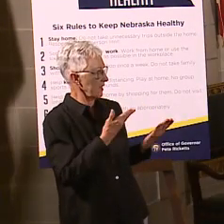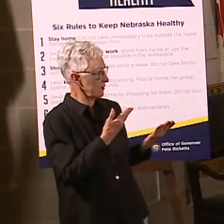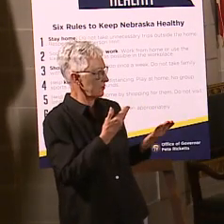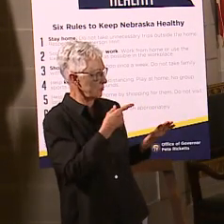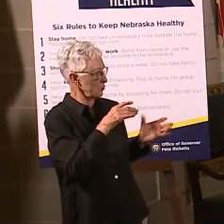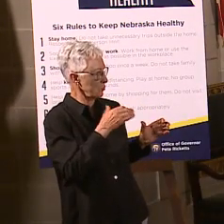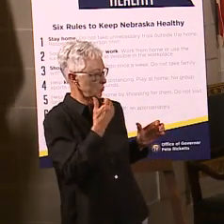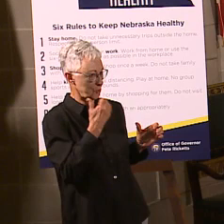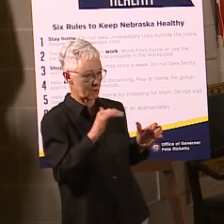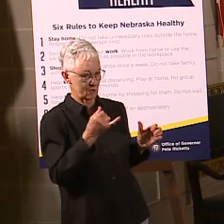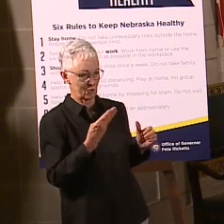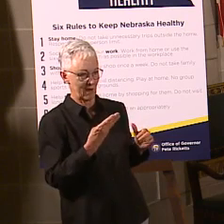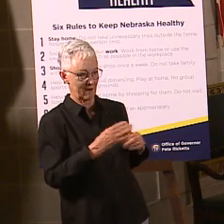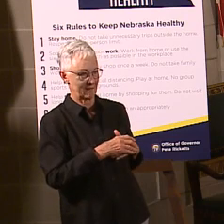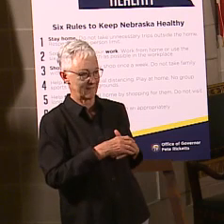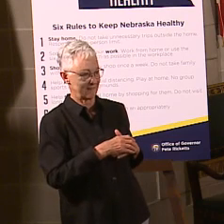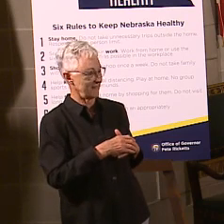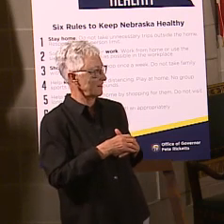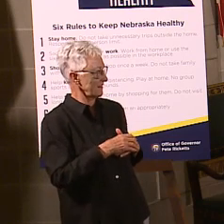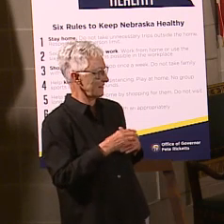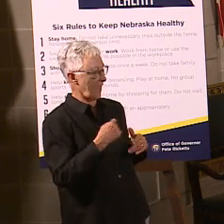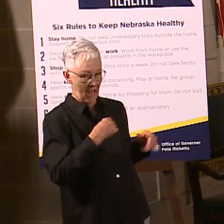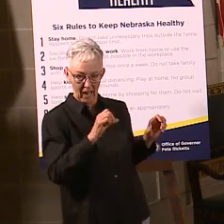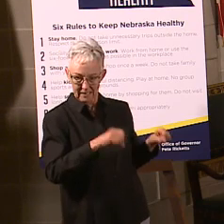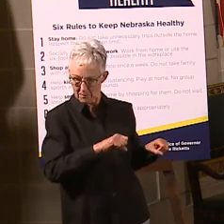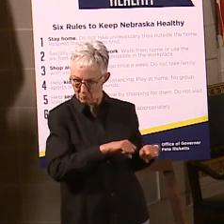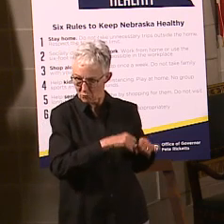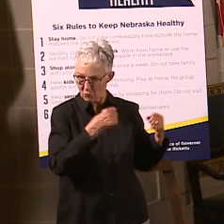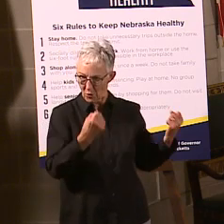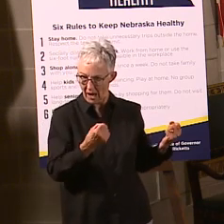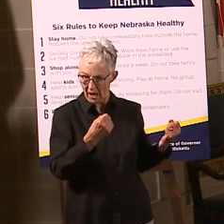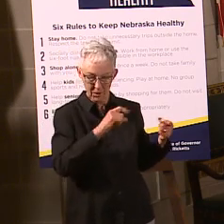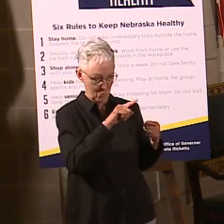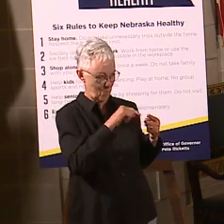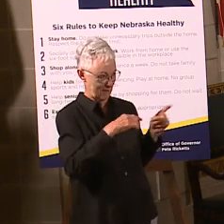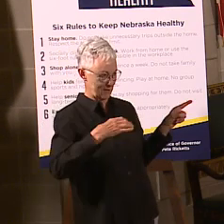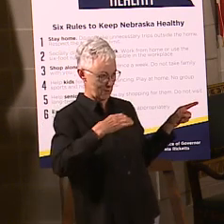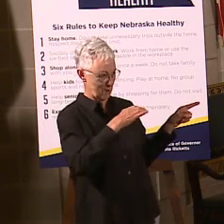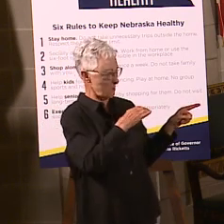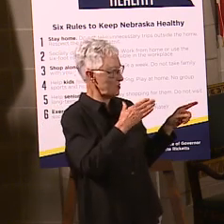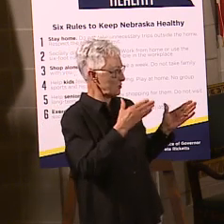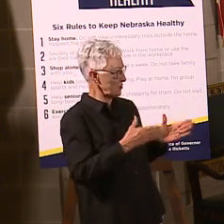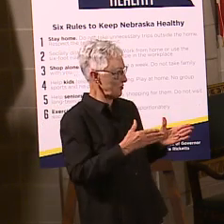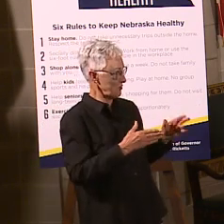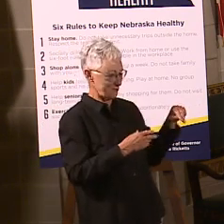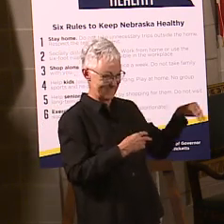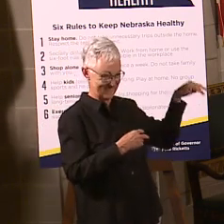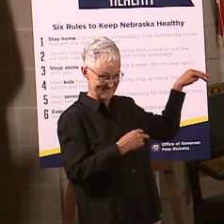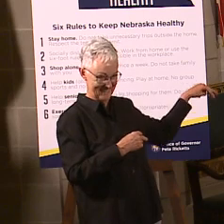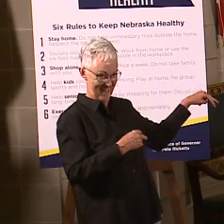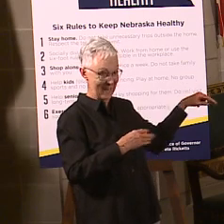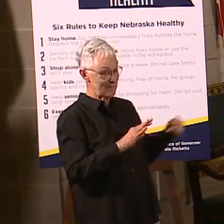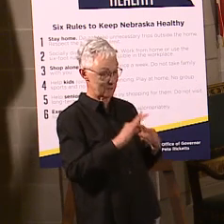You're doing a great job. I get to take a break from talking when, like, the commissioner comes up, especially when the commissioner comes up.